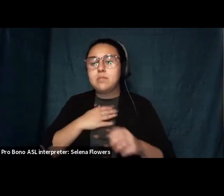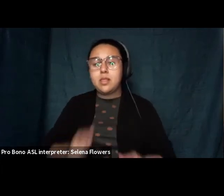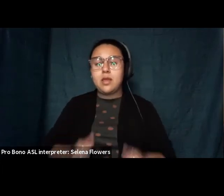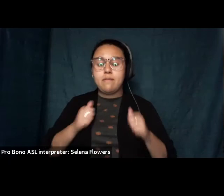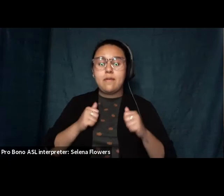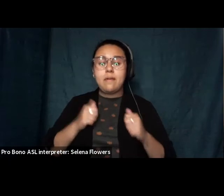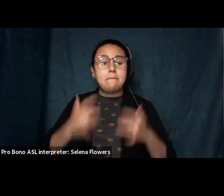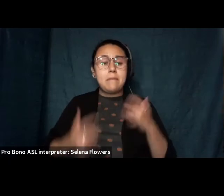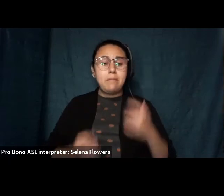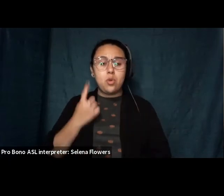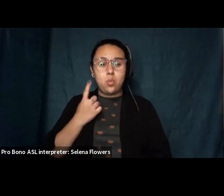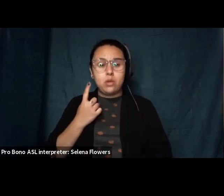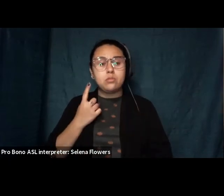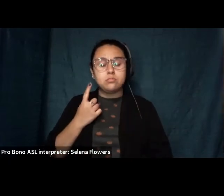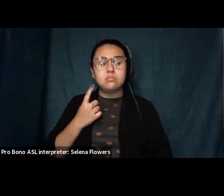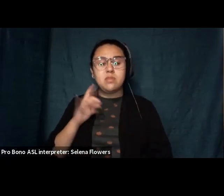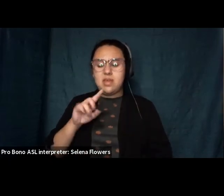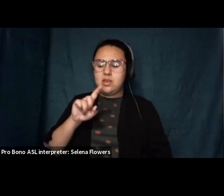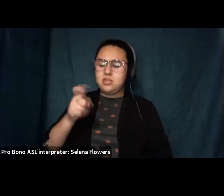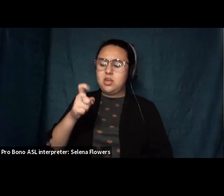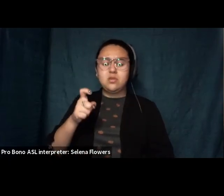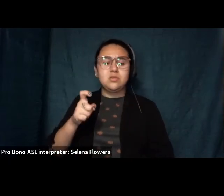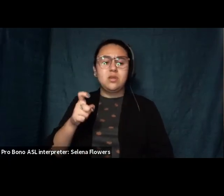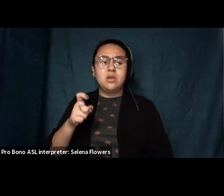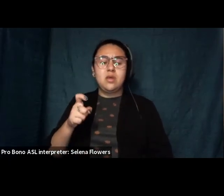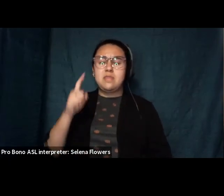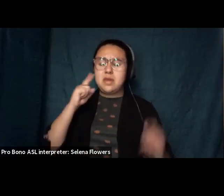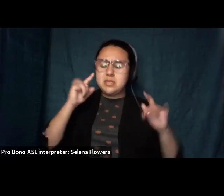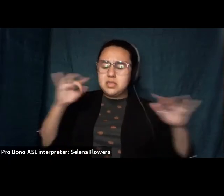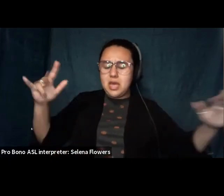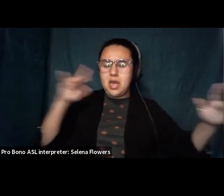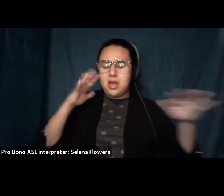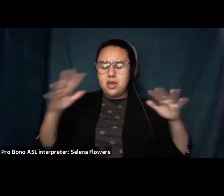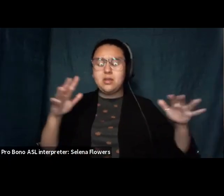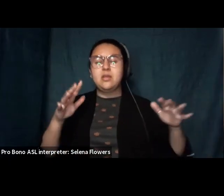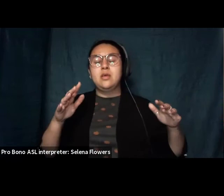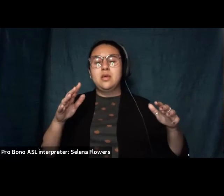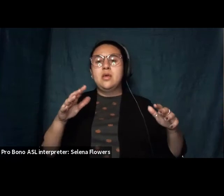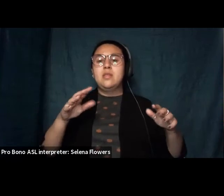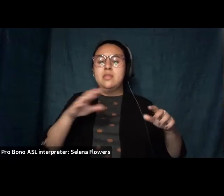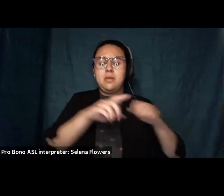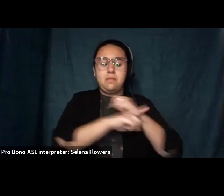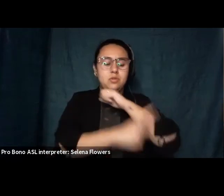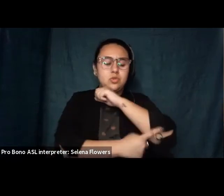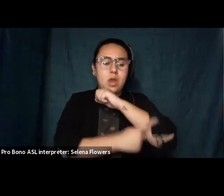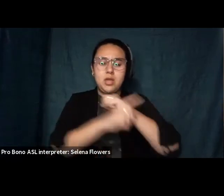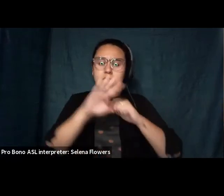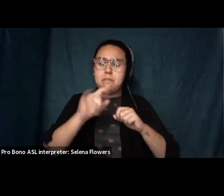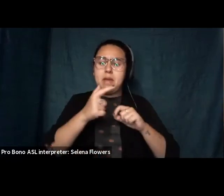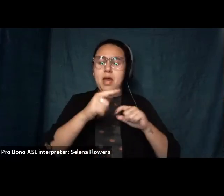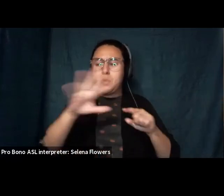the phrase asserted that this the wishing sounds the running fish shadows the violence would likely happen again